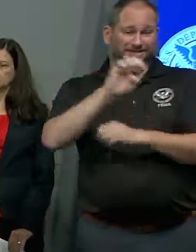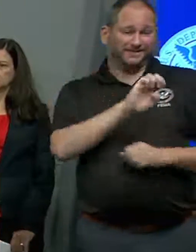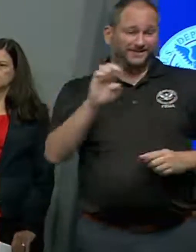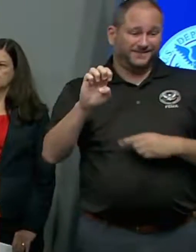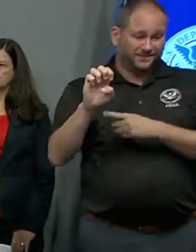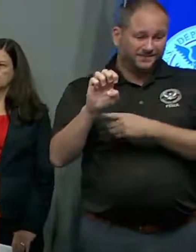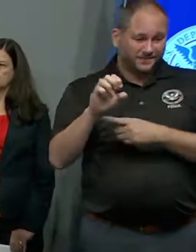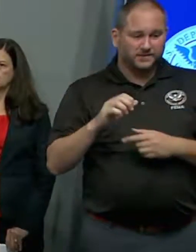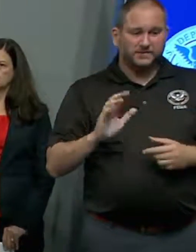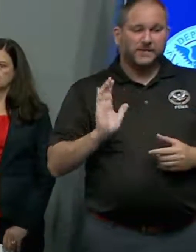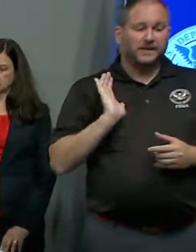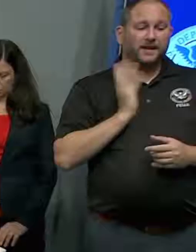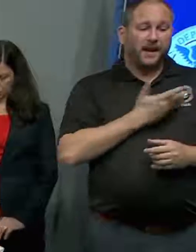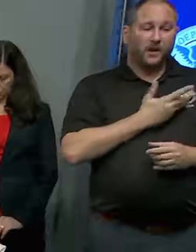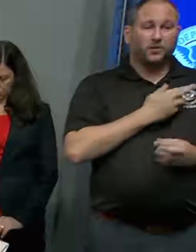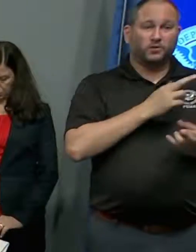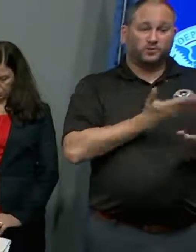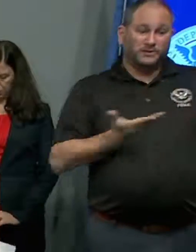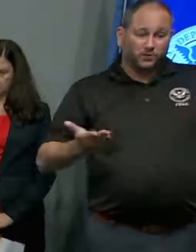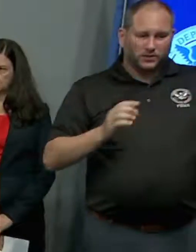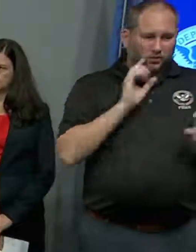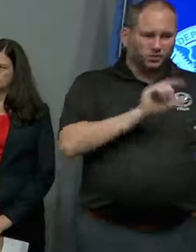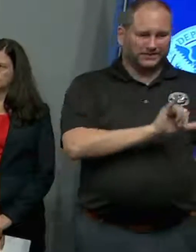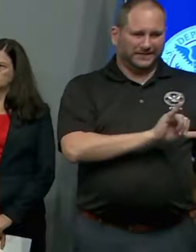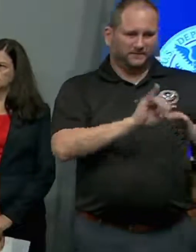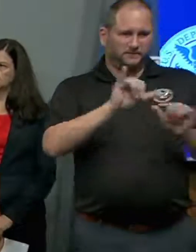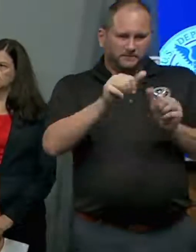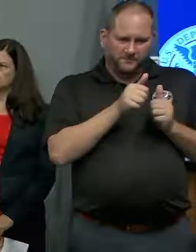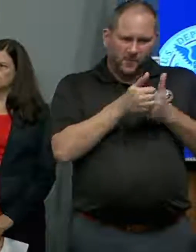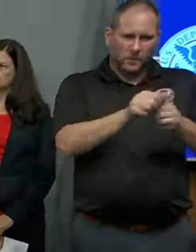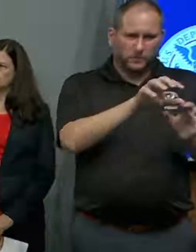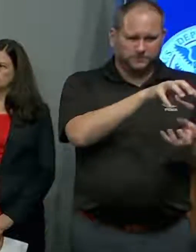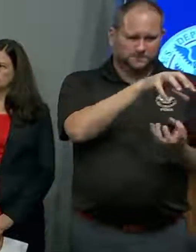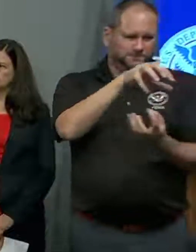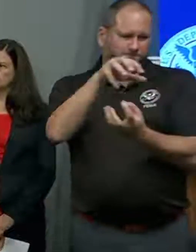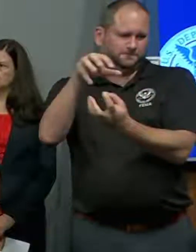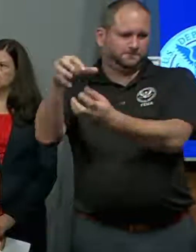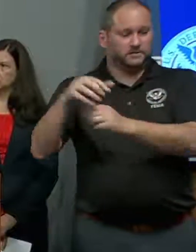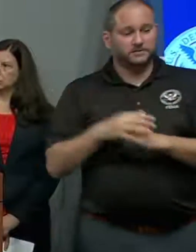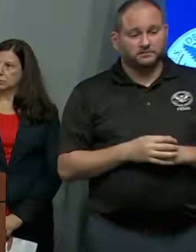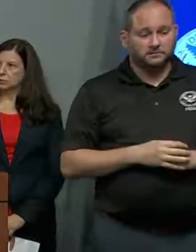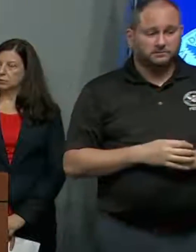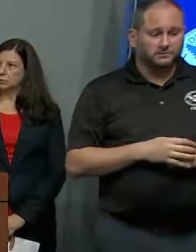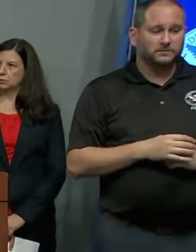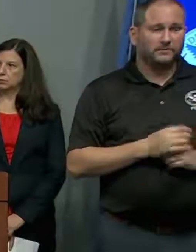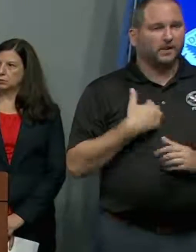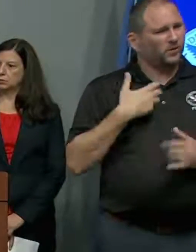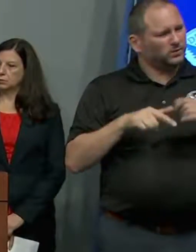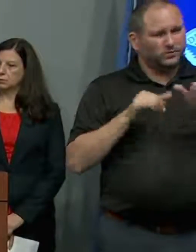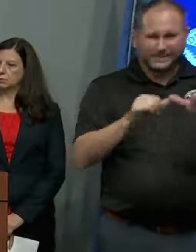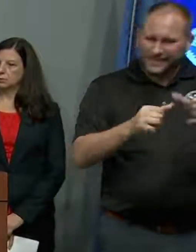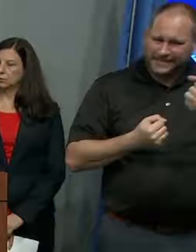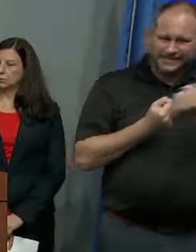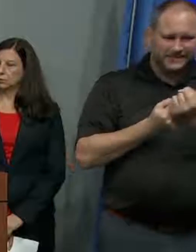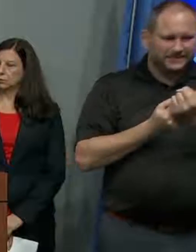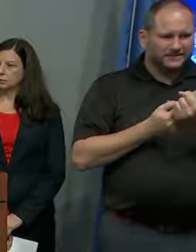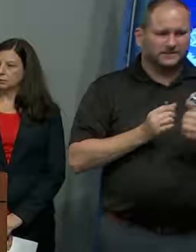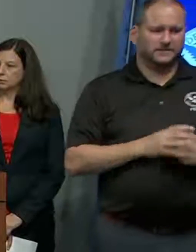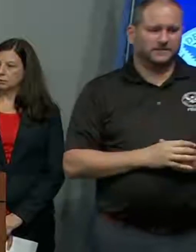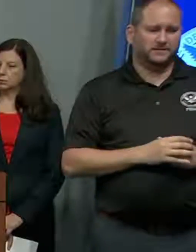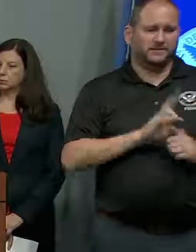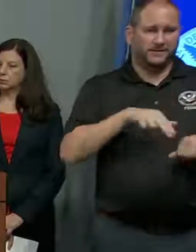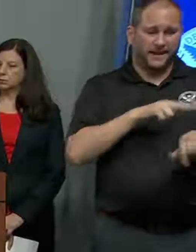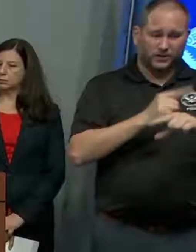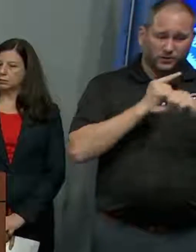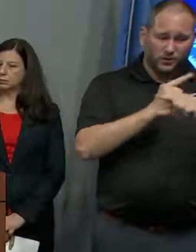the east as well. So we will be able to stay in front of this. We're getting great support from the National Guard, from the state of Texas, the